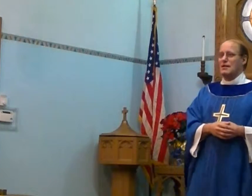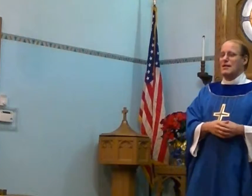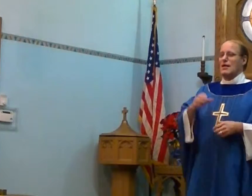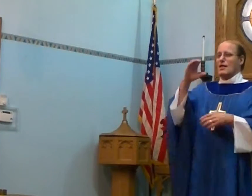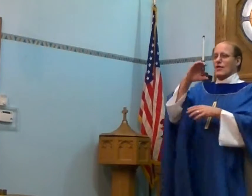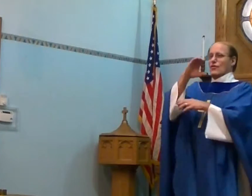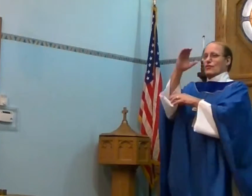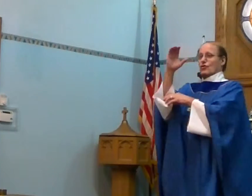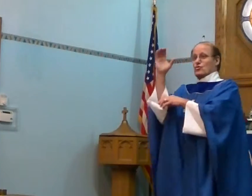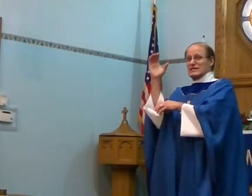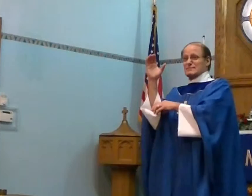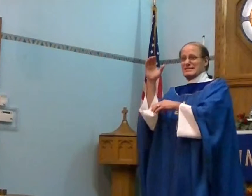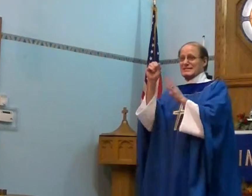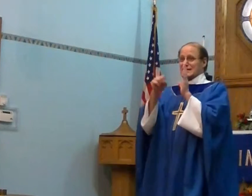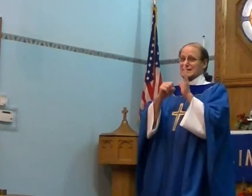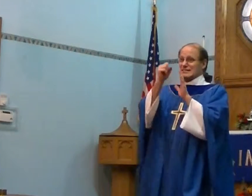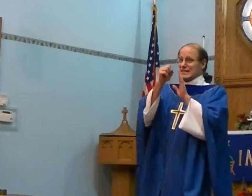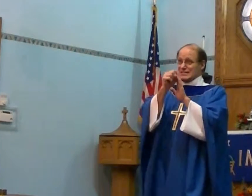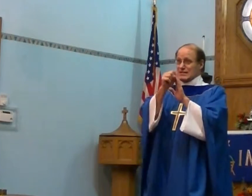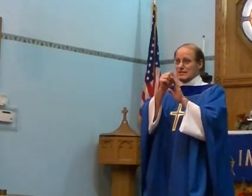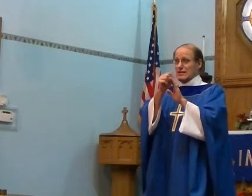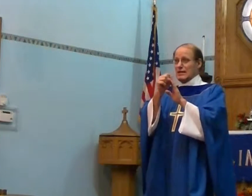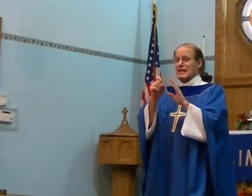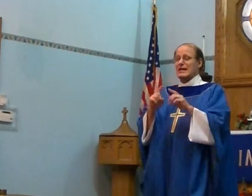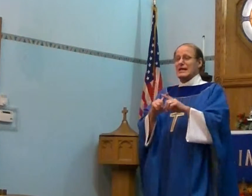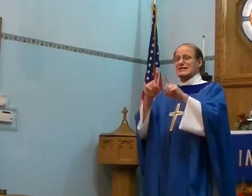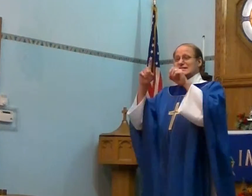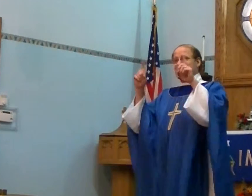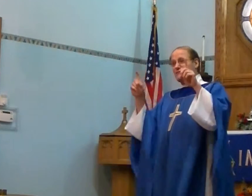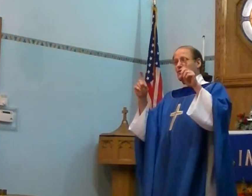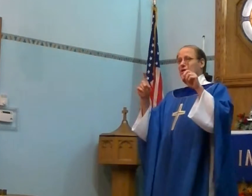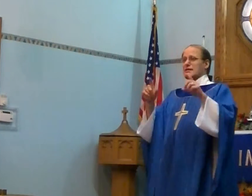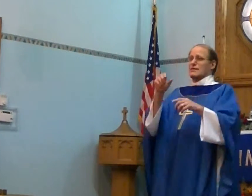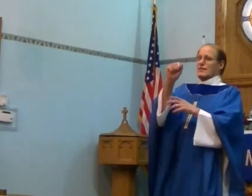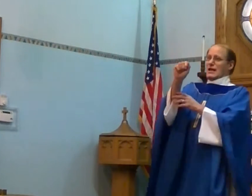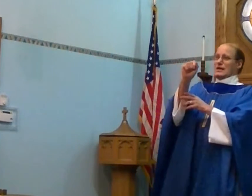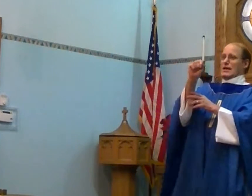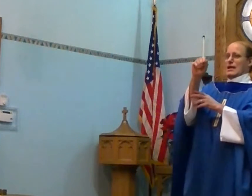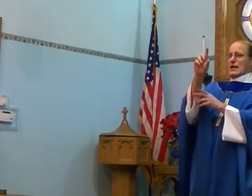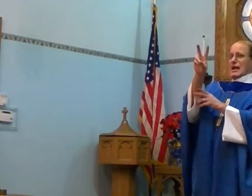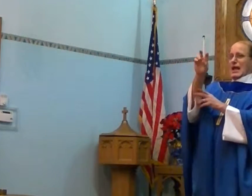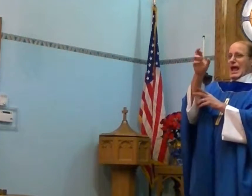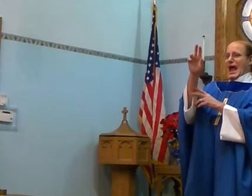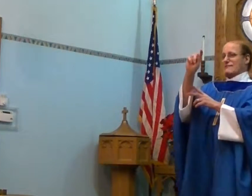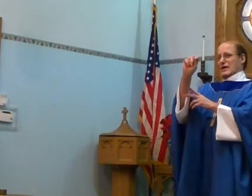The Christmas season is different than Advent.